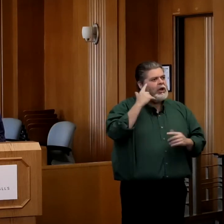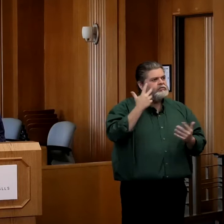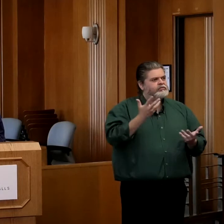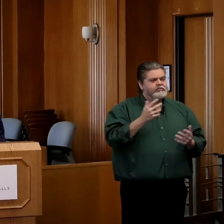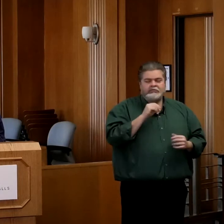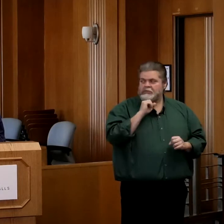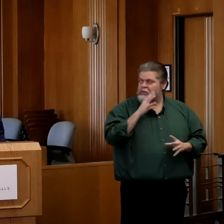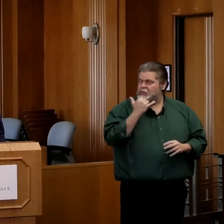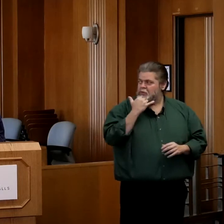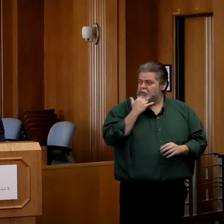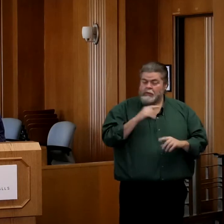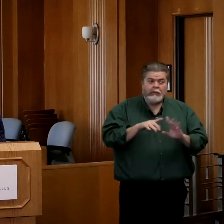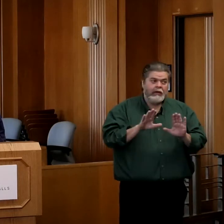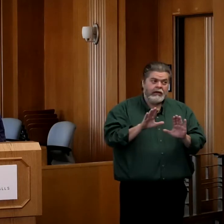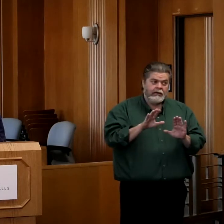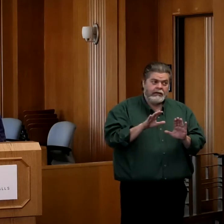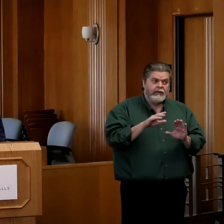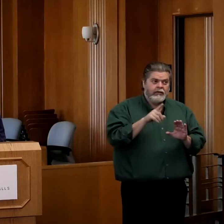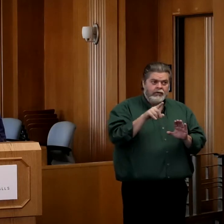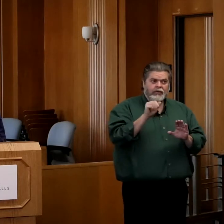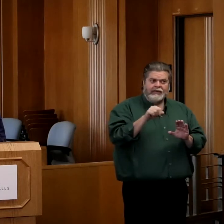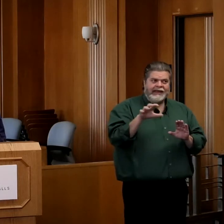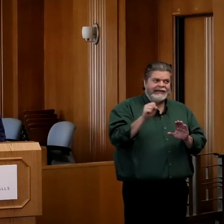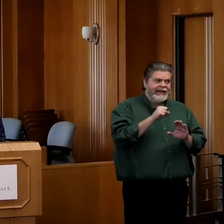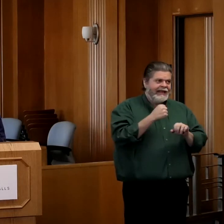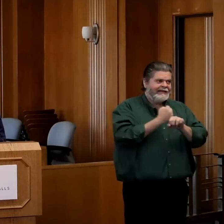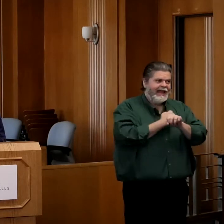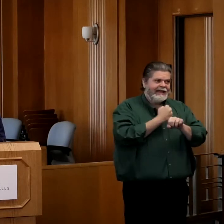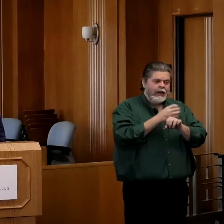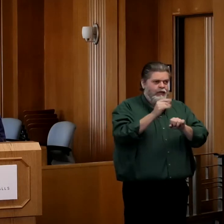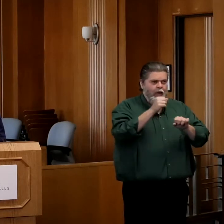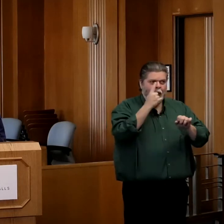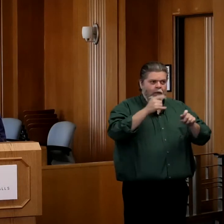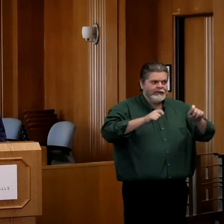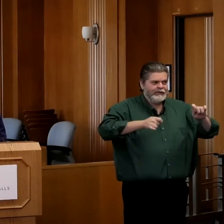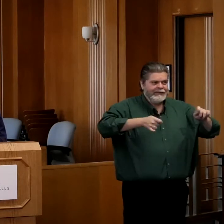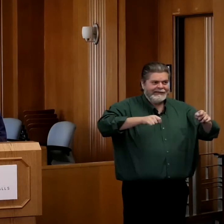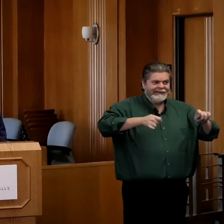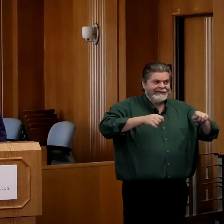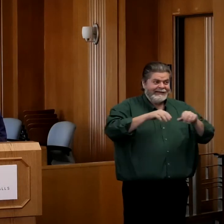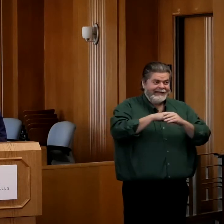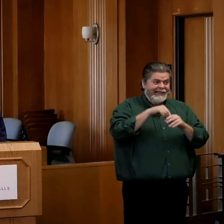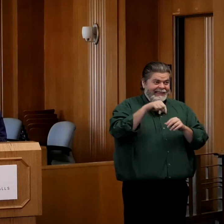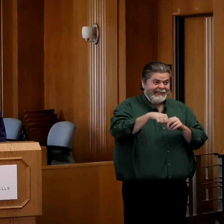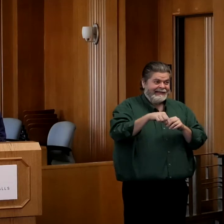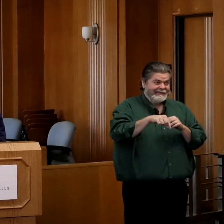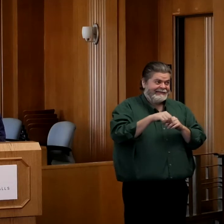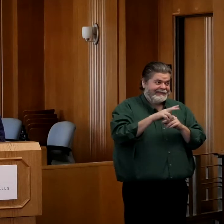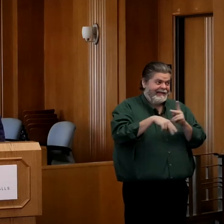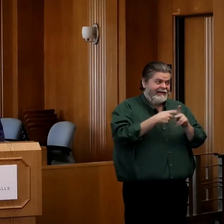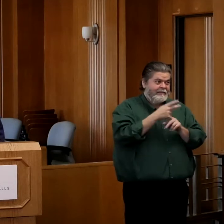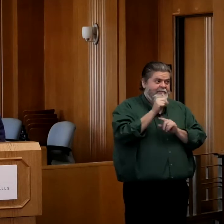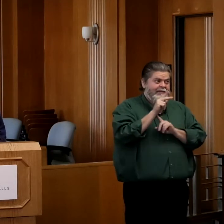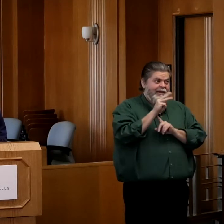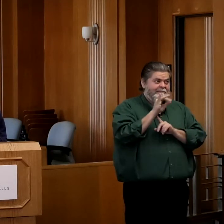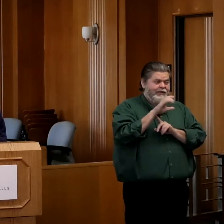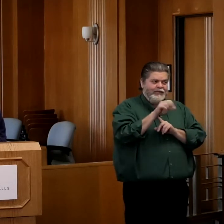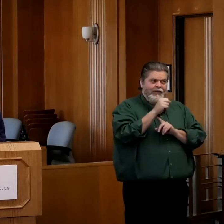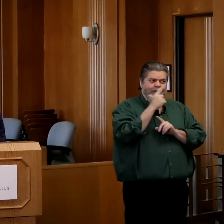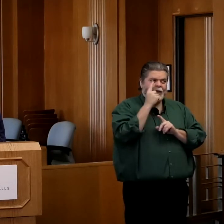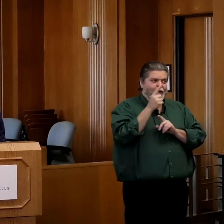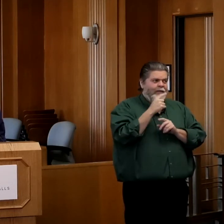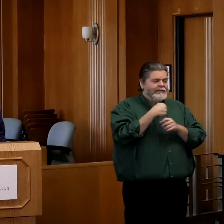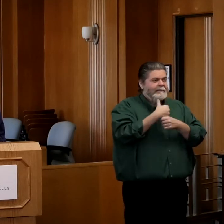also, to me, you can take about any data point you want in this pandemic and create about any story you want.